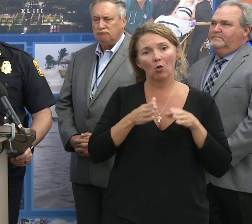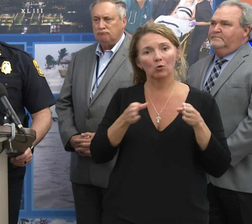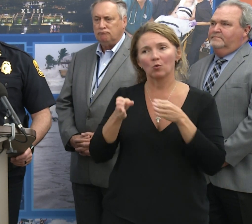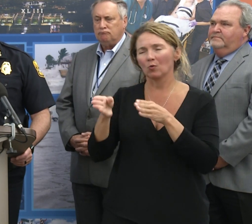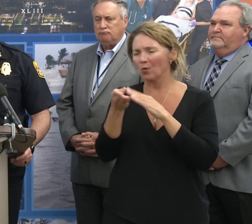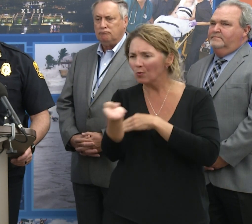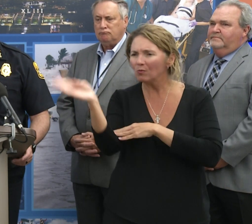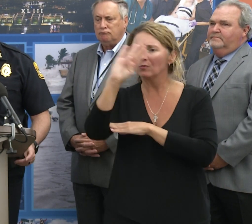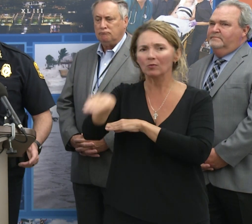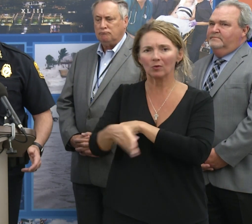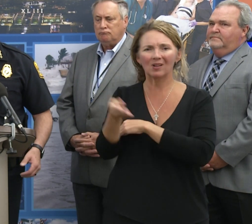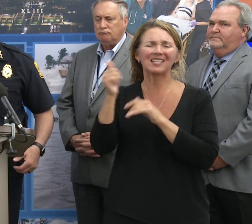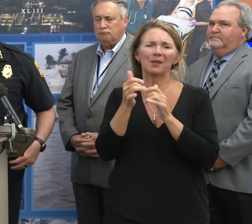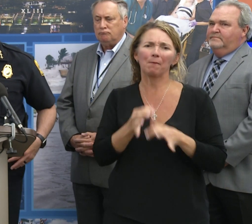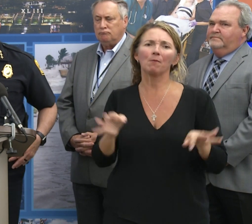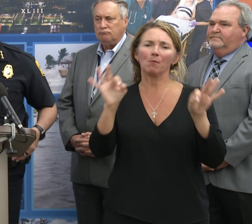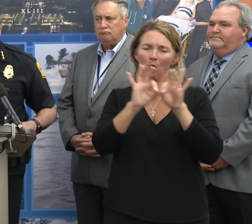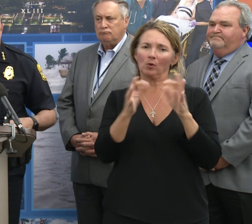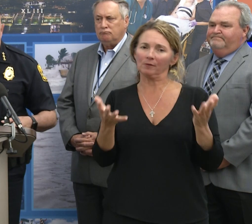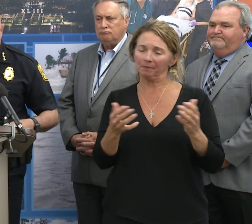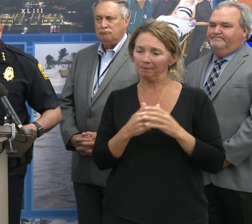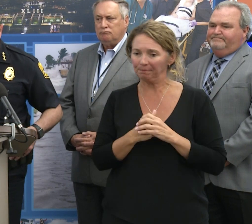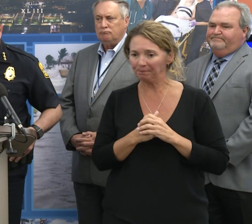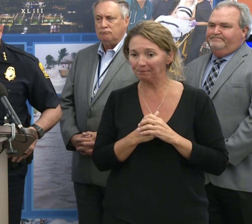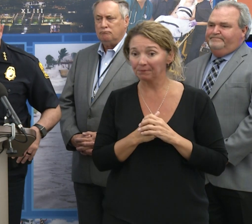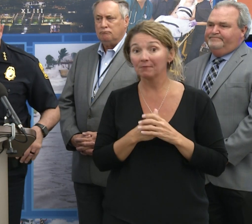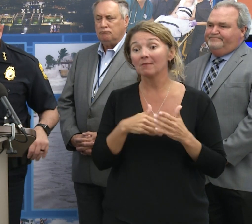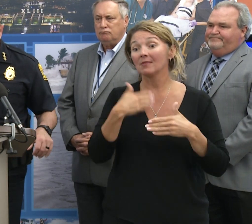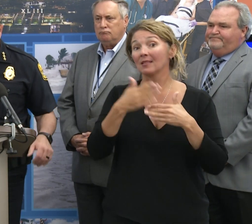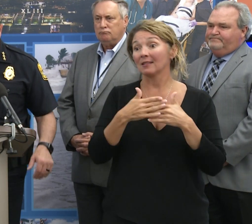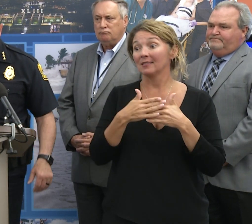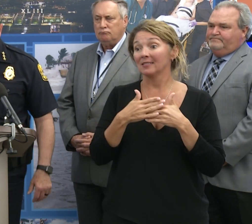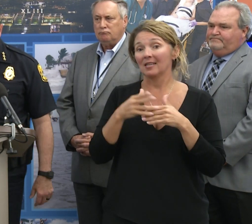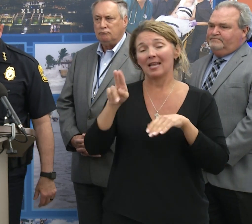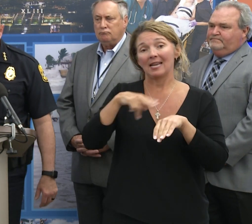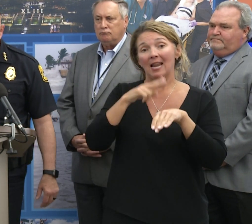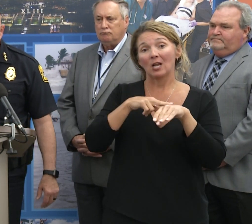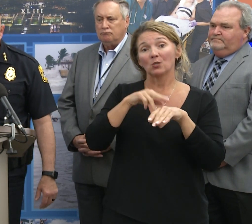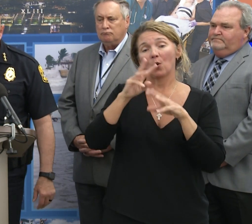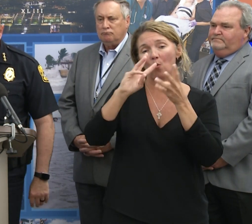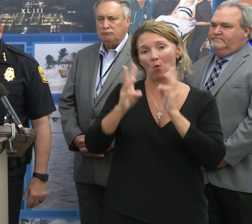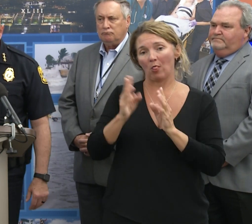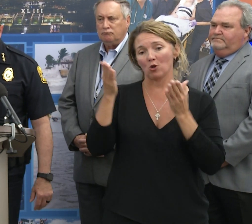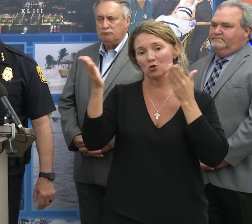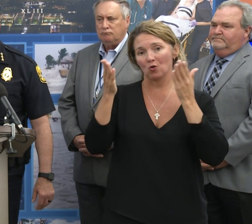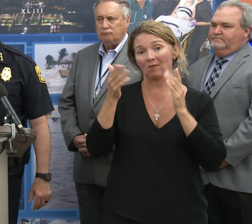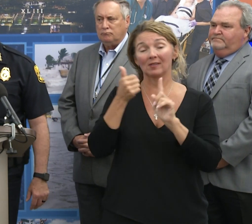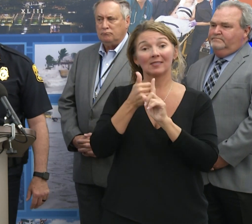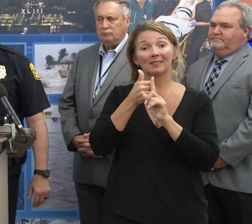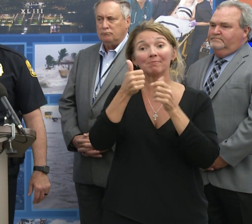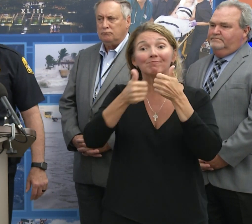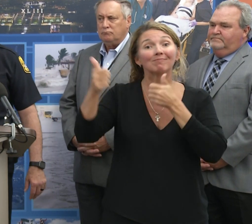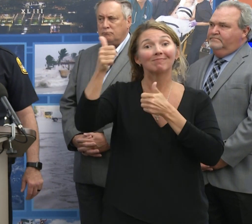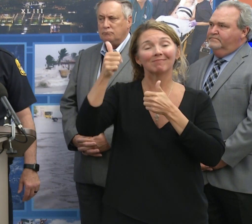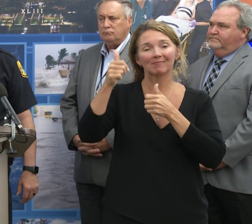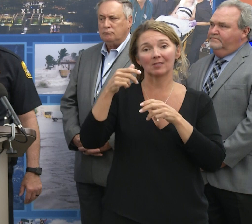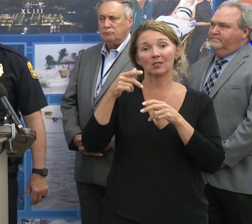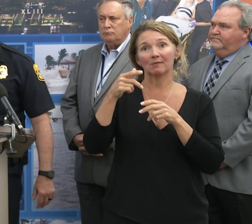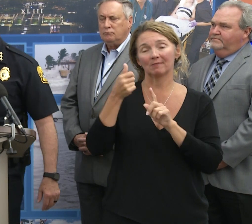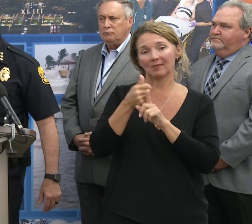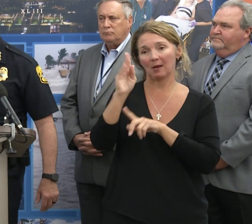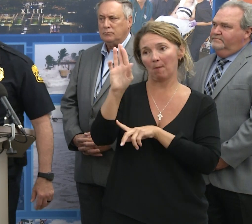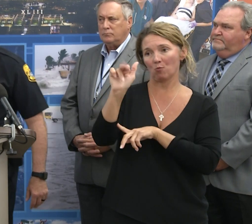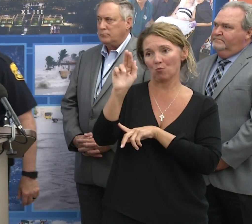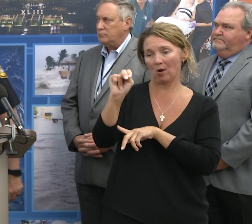storm. So that's how important it is. Next up, we have from National Weather Service, Tampa Bay meteorologist in charge,